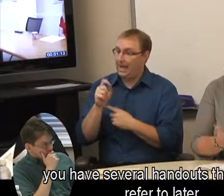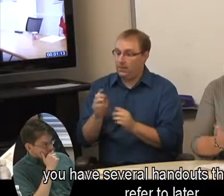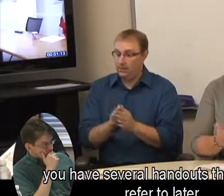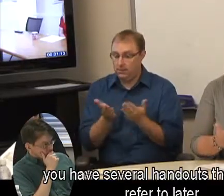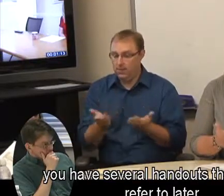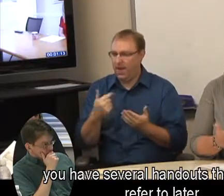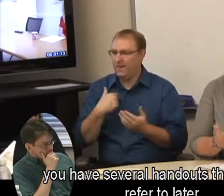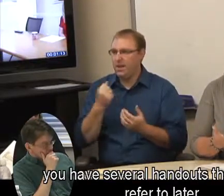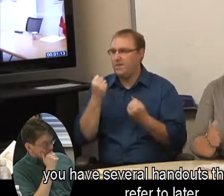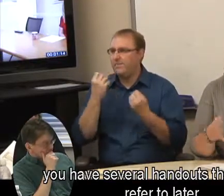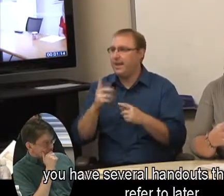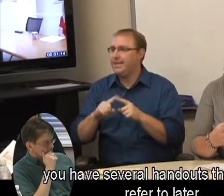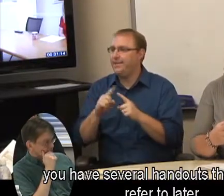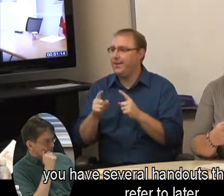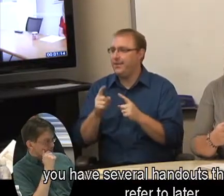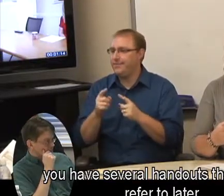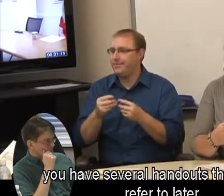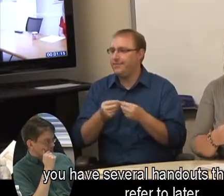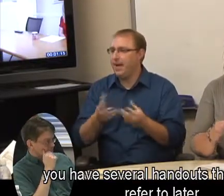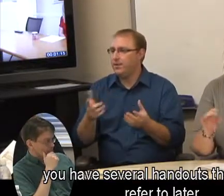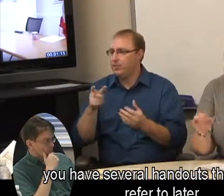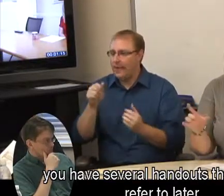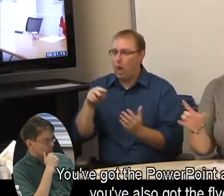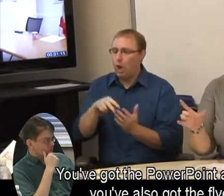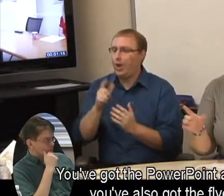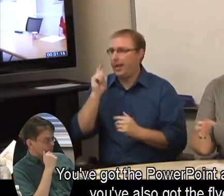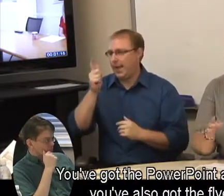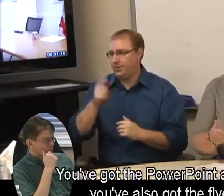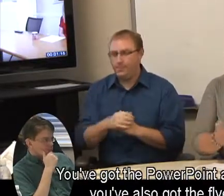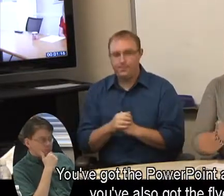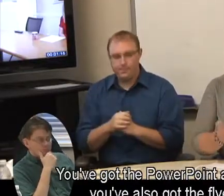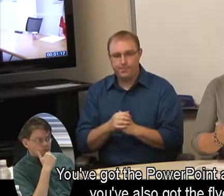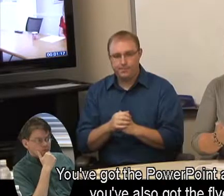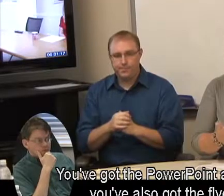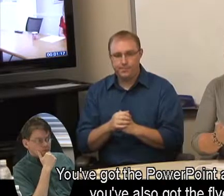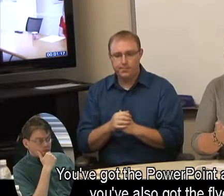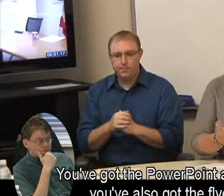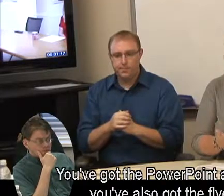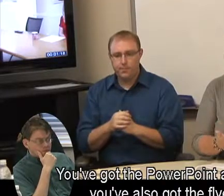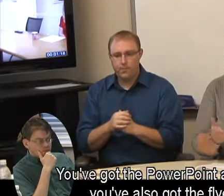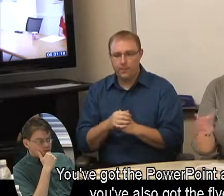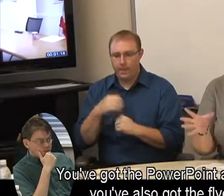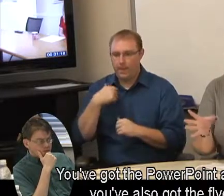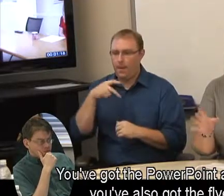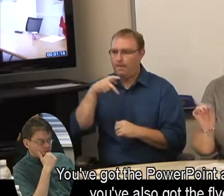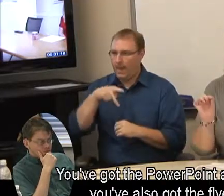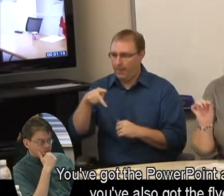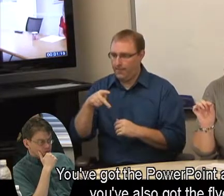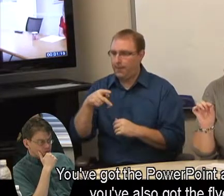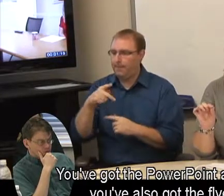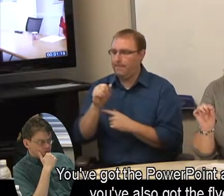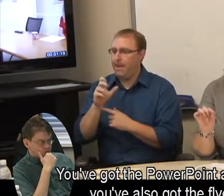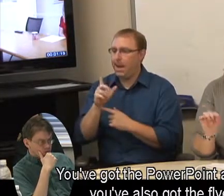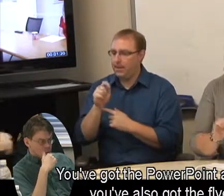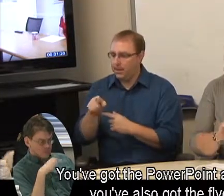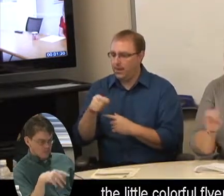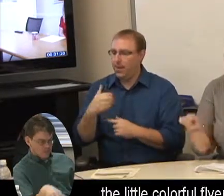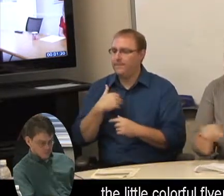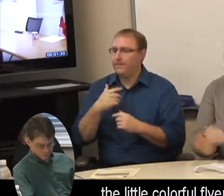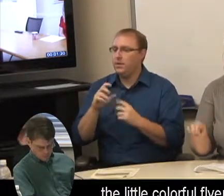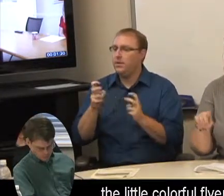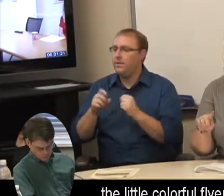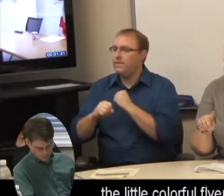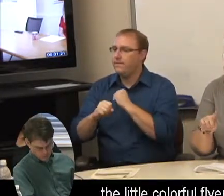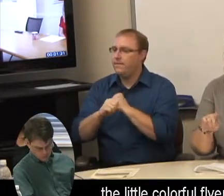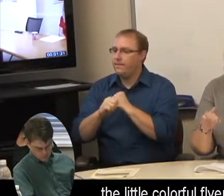you have several handouts that you can refer to later. You've got the PowerPoint, and then you've also got the flyer, the